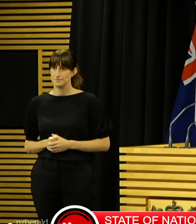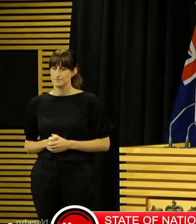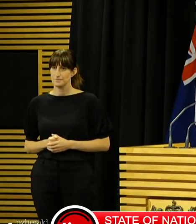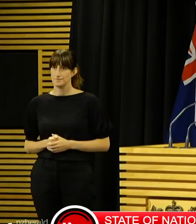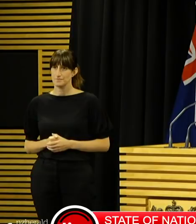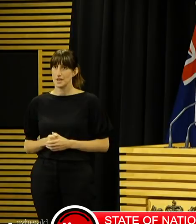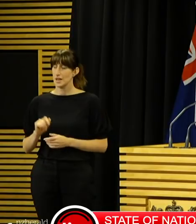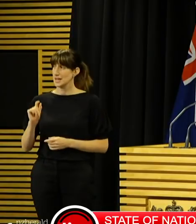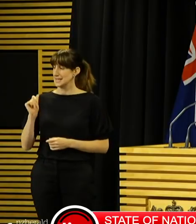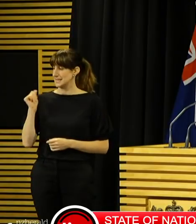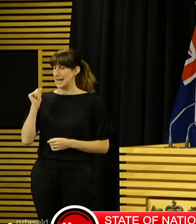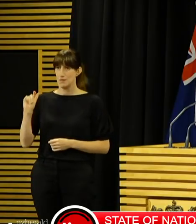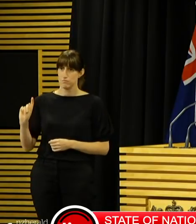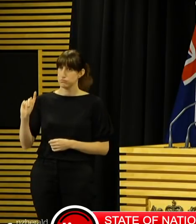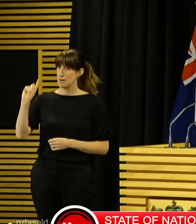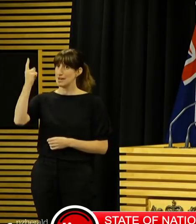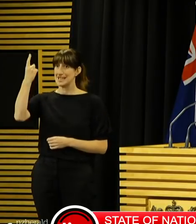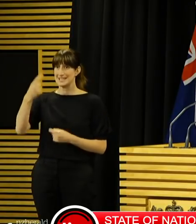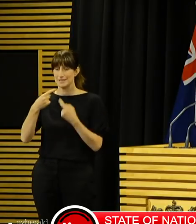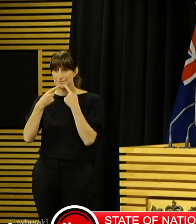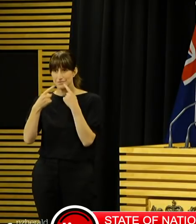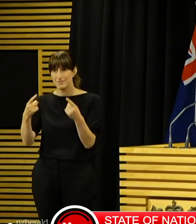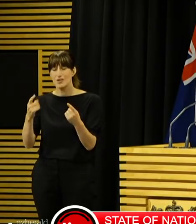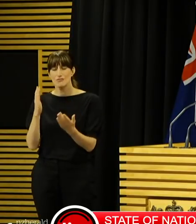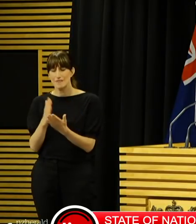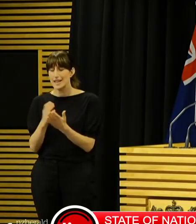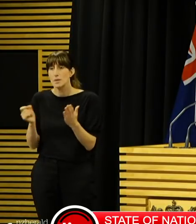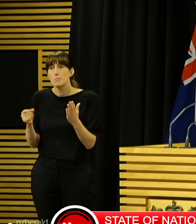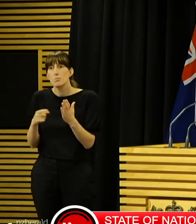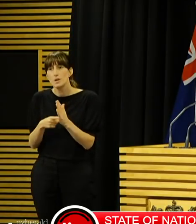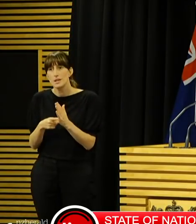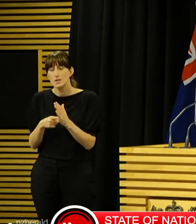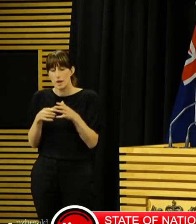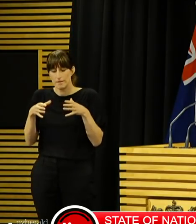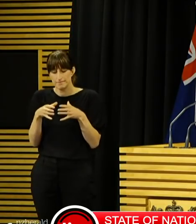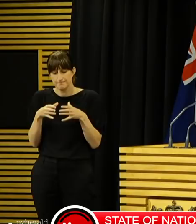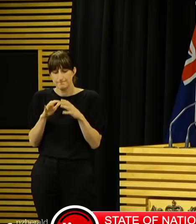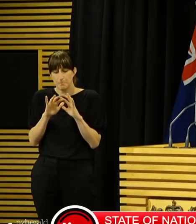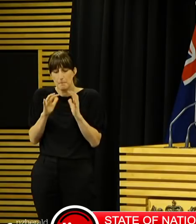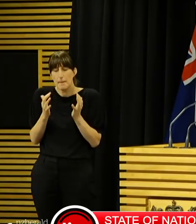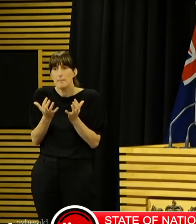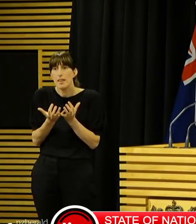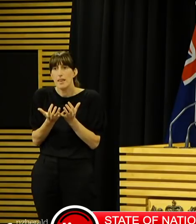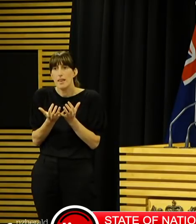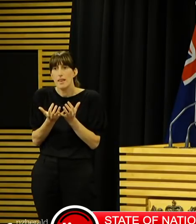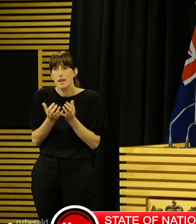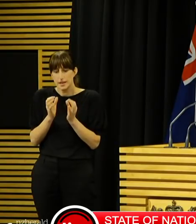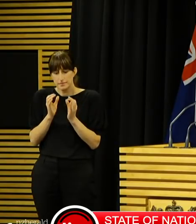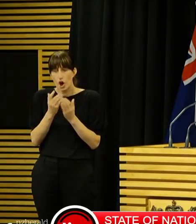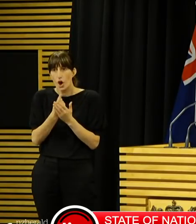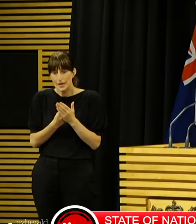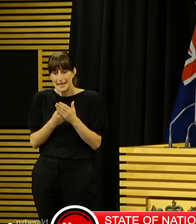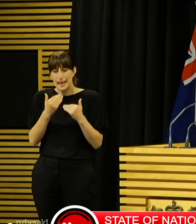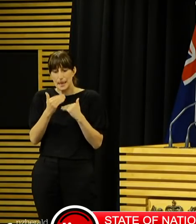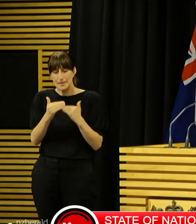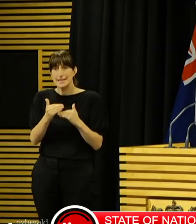The importance of us all being able to create that circle in the bubble to be able to make sure that we can